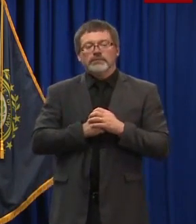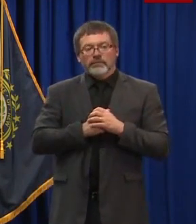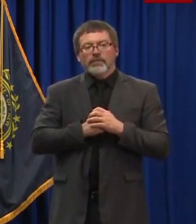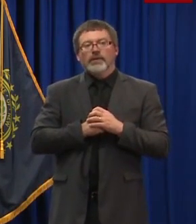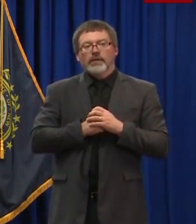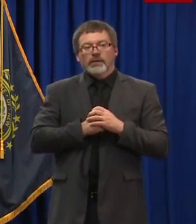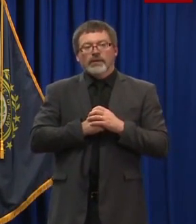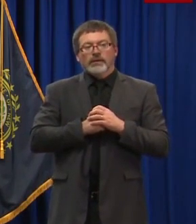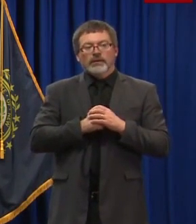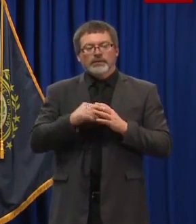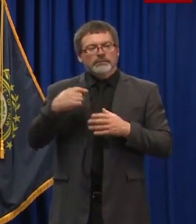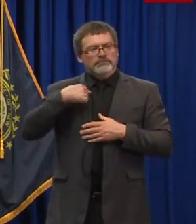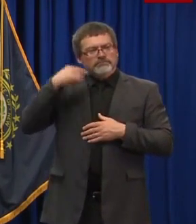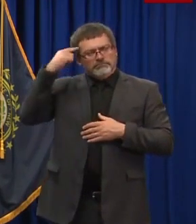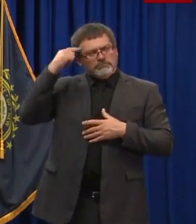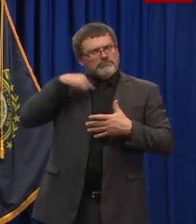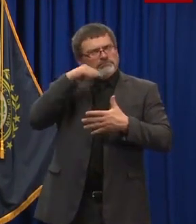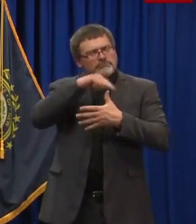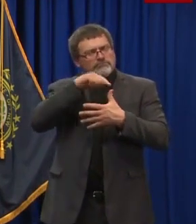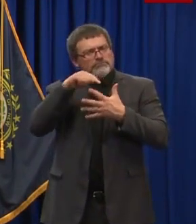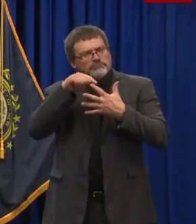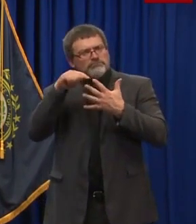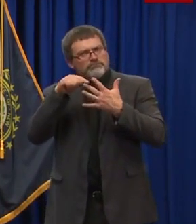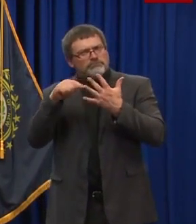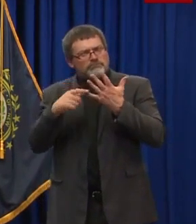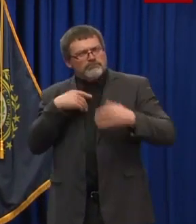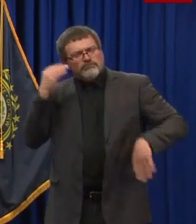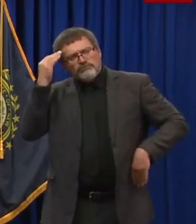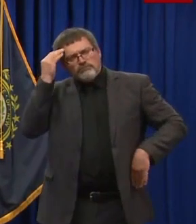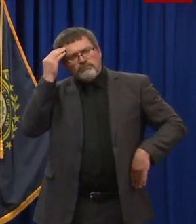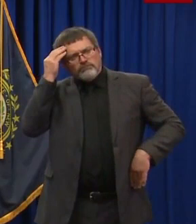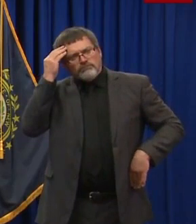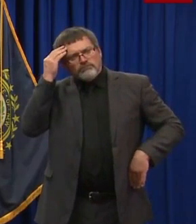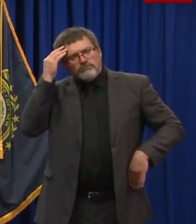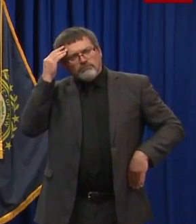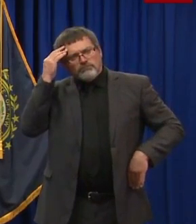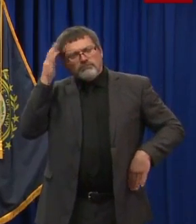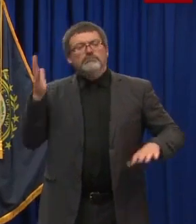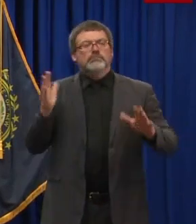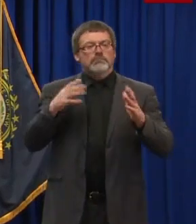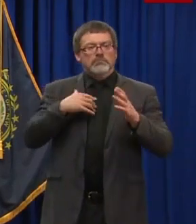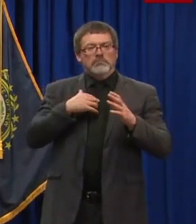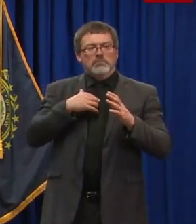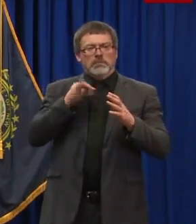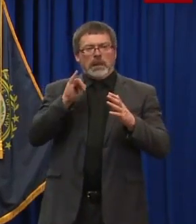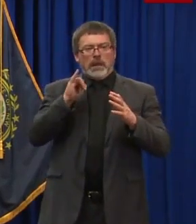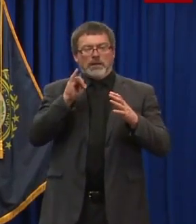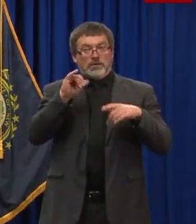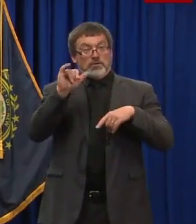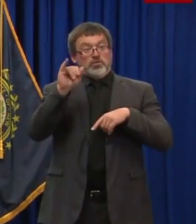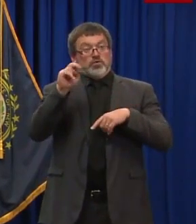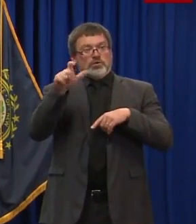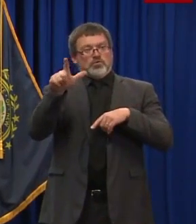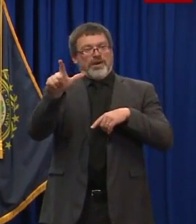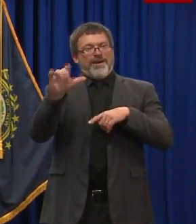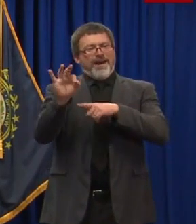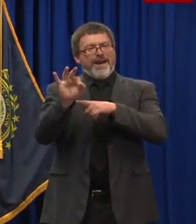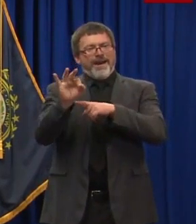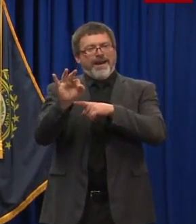I guess that's it. guess we can, I mean, those are the final three areas, frankly. And once we get through those final tough ones, we've always talked about amusement,